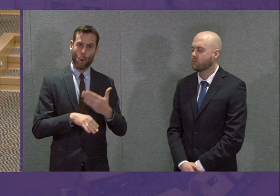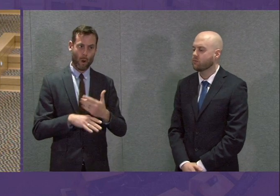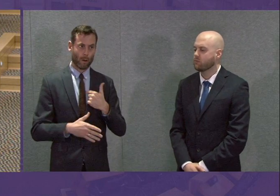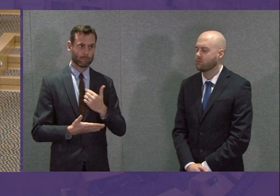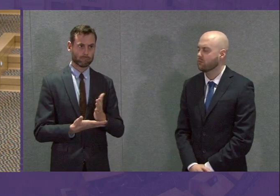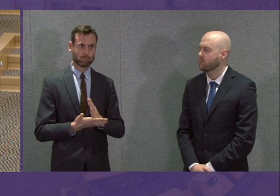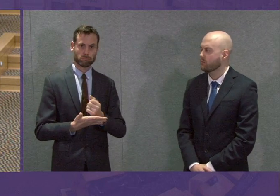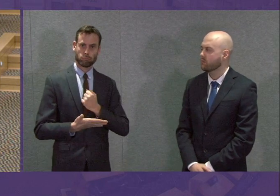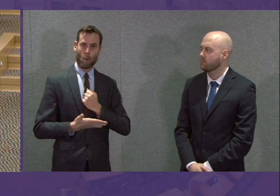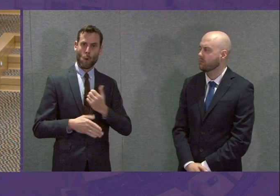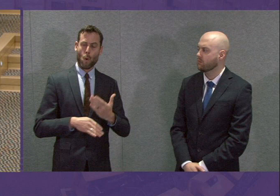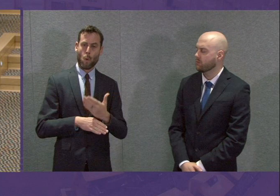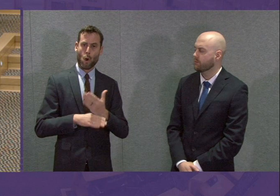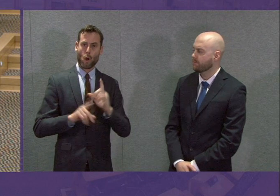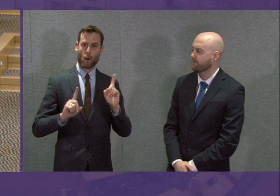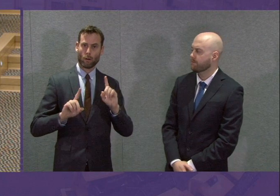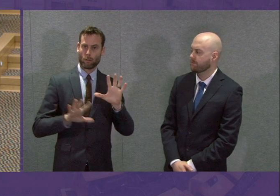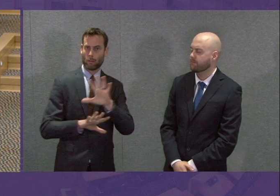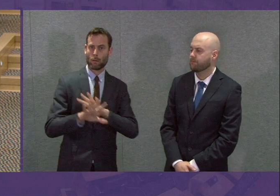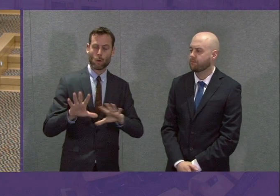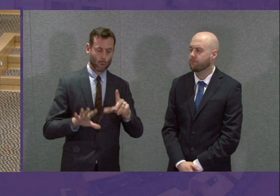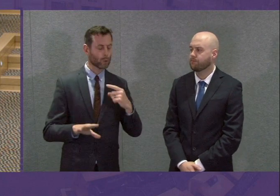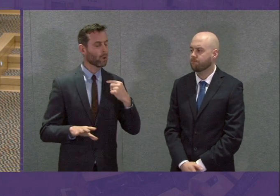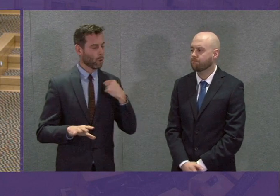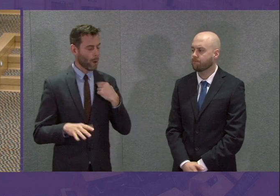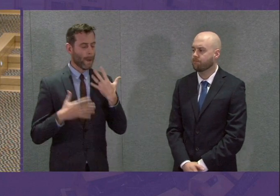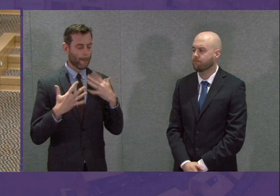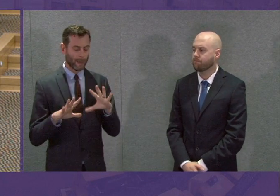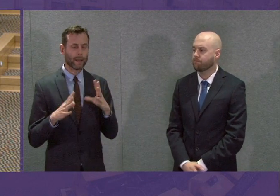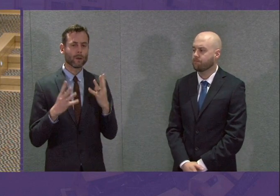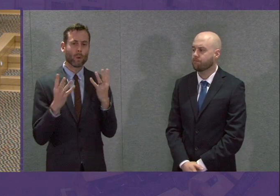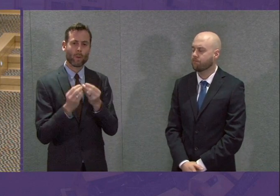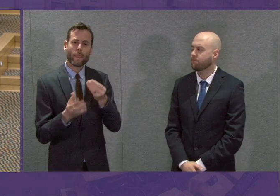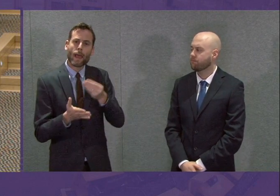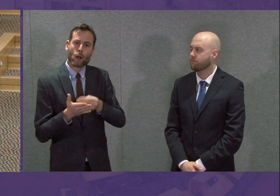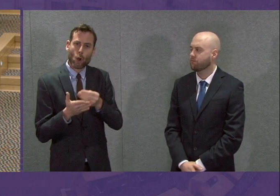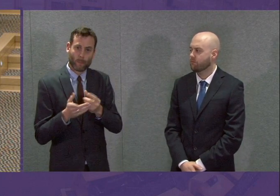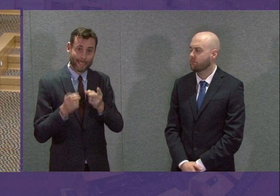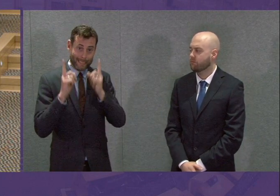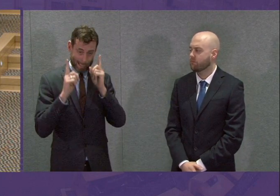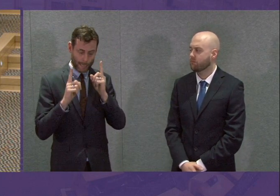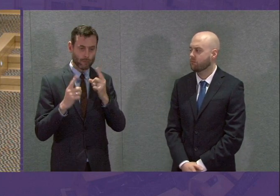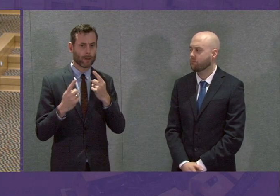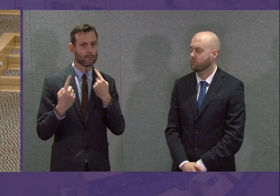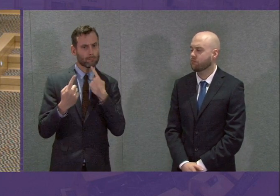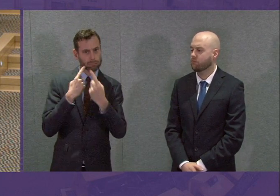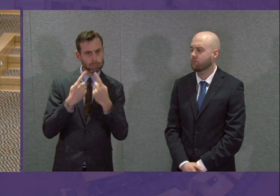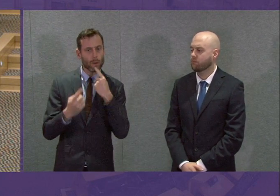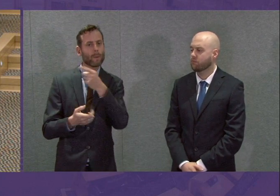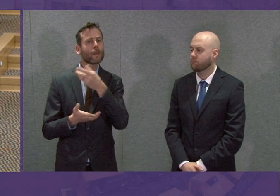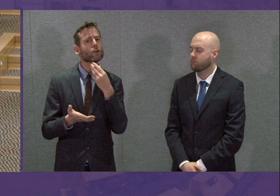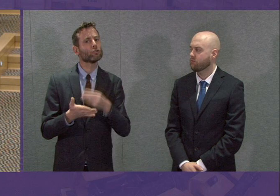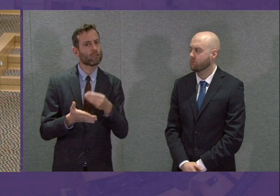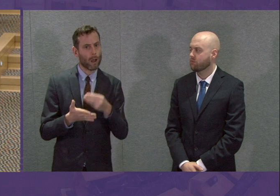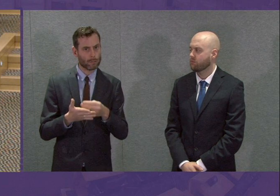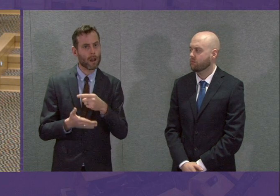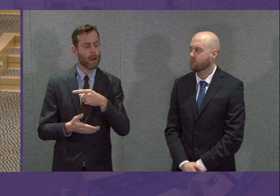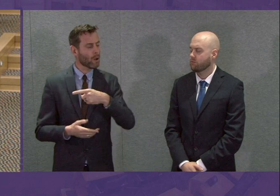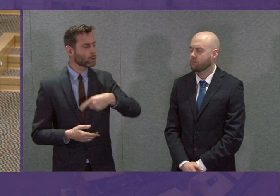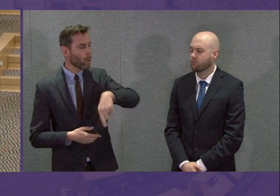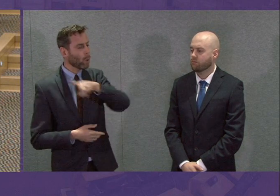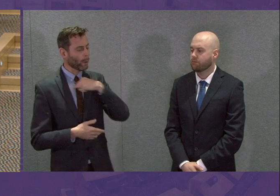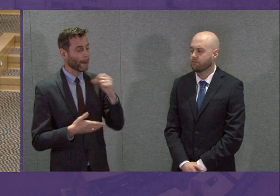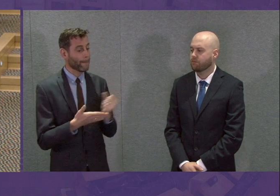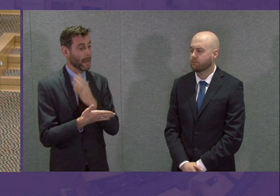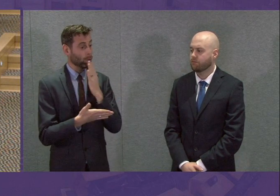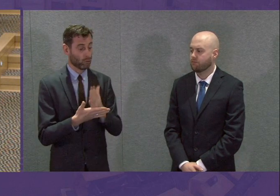have welcomed, as has the Economy Secretary, the support outlined by the Chancellor earlier this week. We have confirmed and will continue to ensure that every single